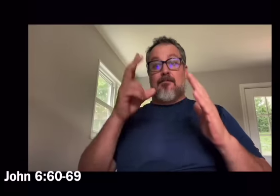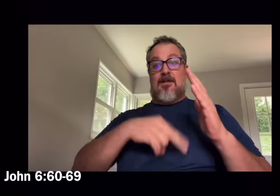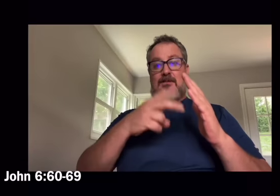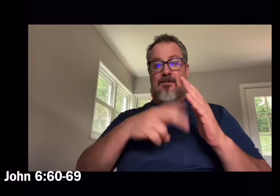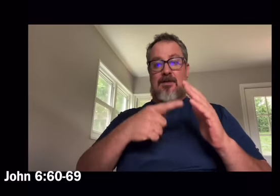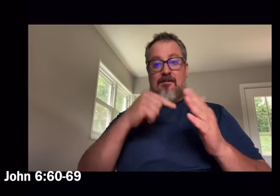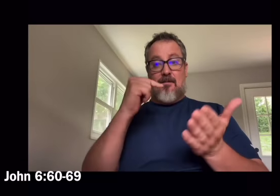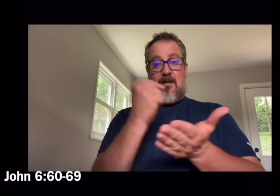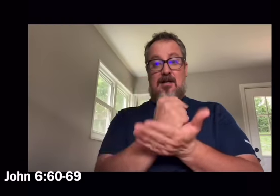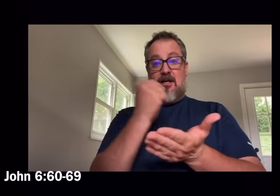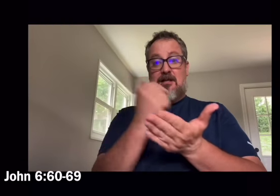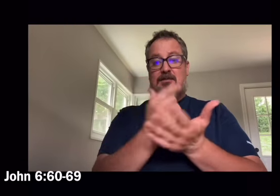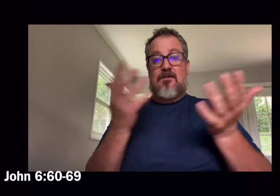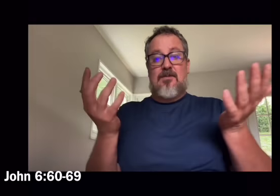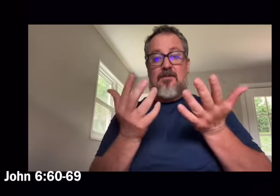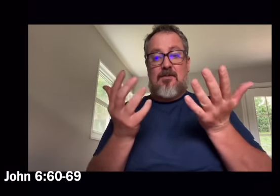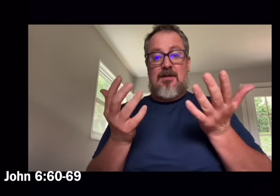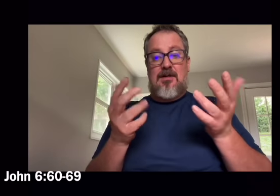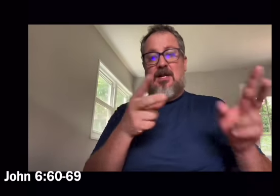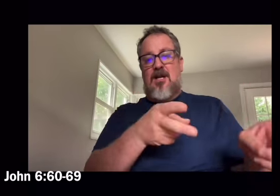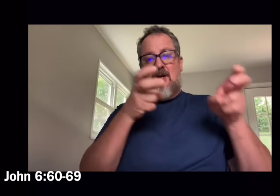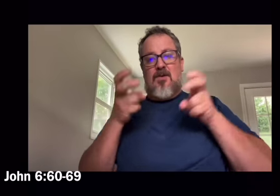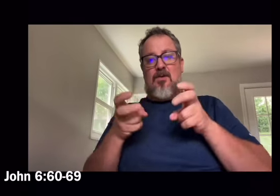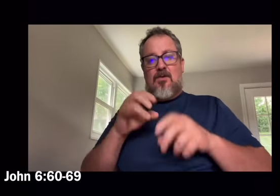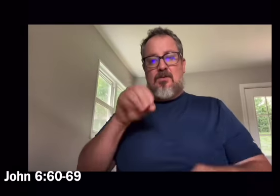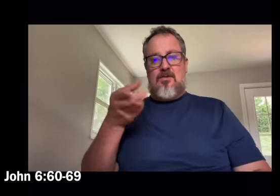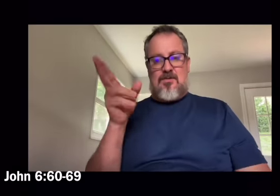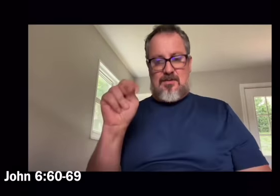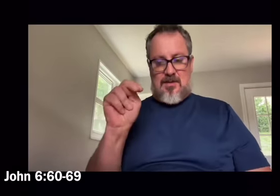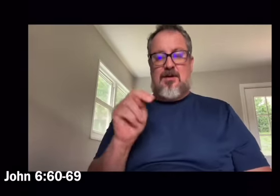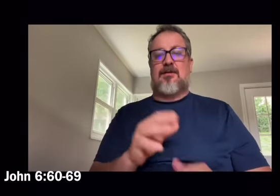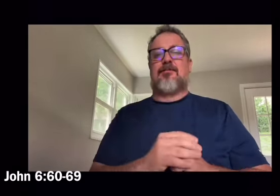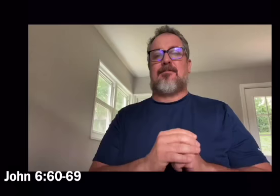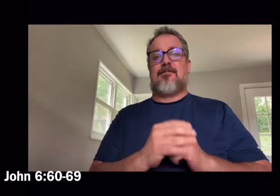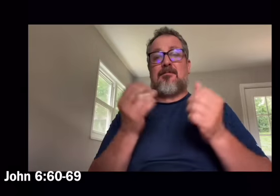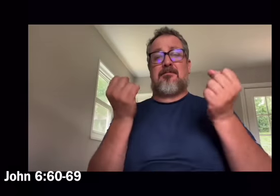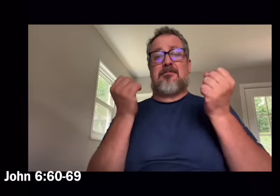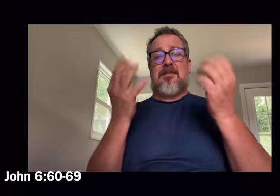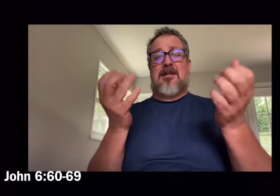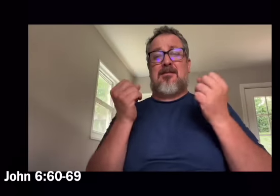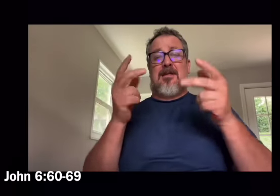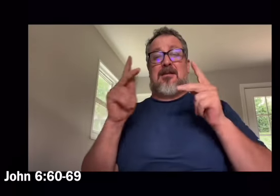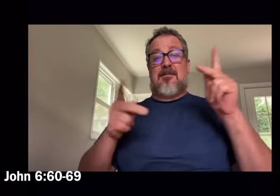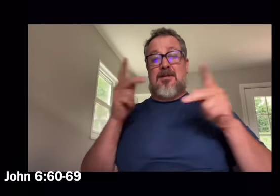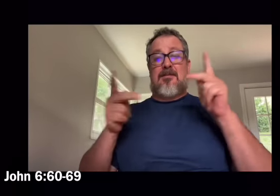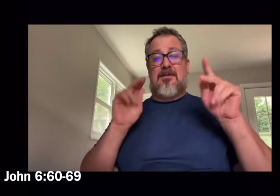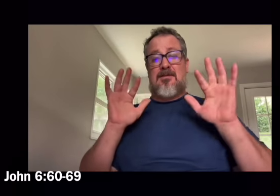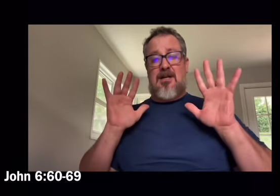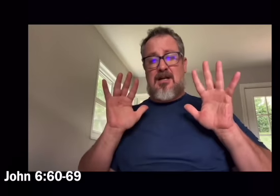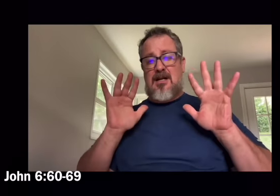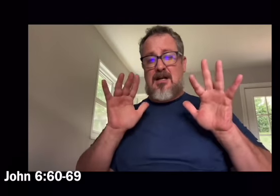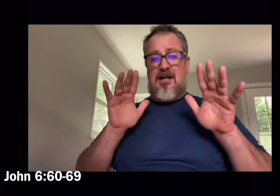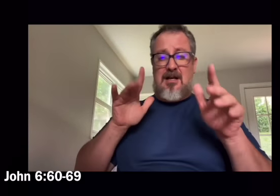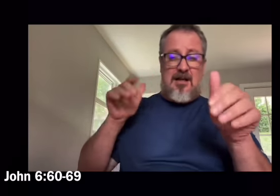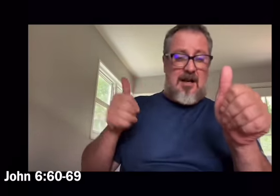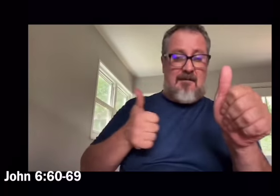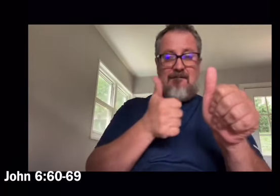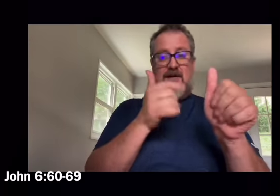Alleluia. A reading from the gospel according to John. Many of